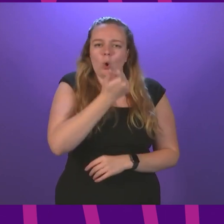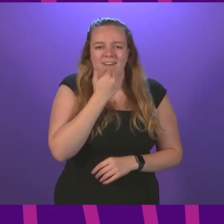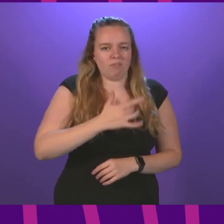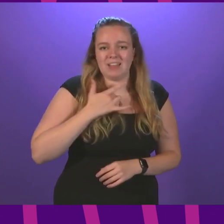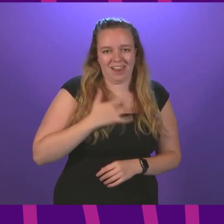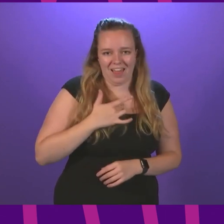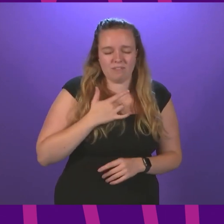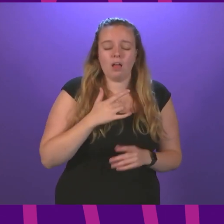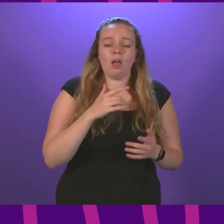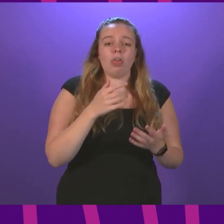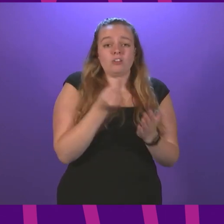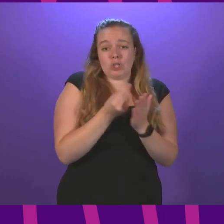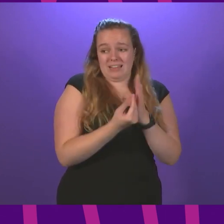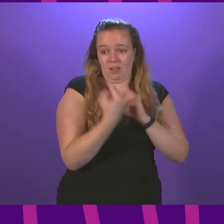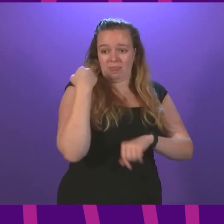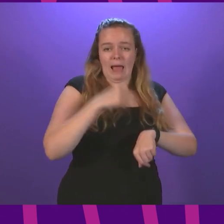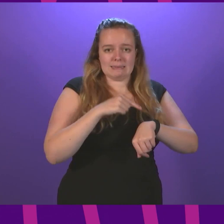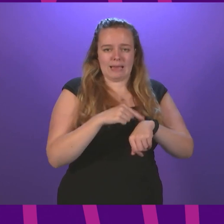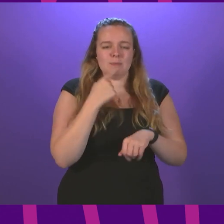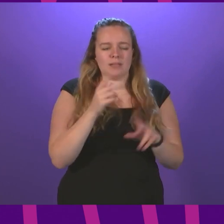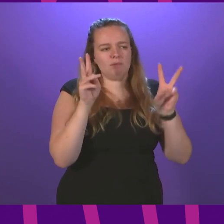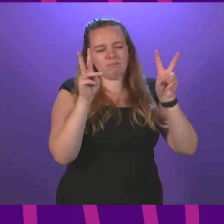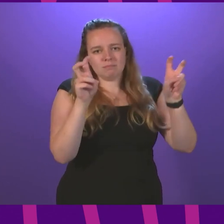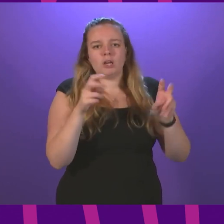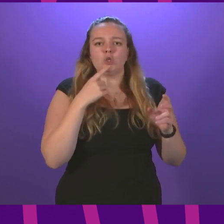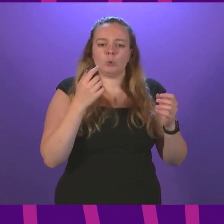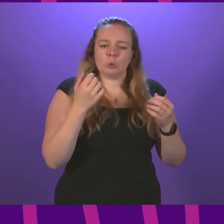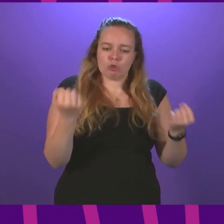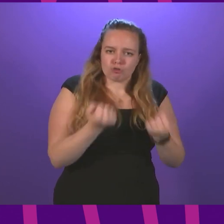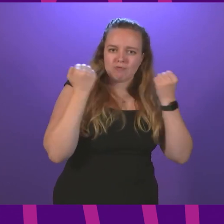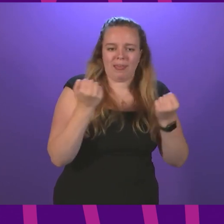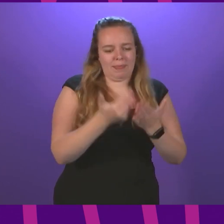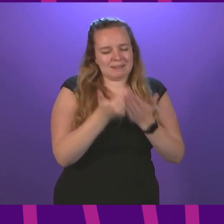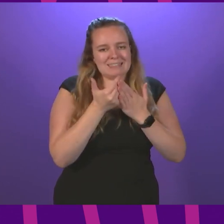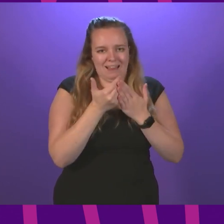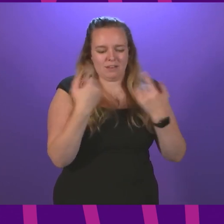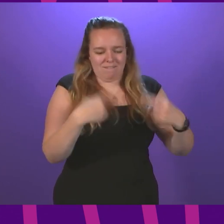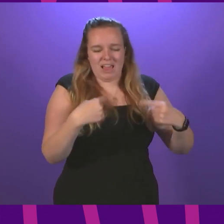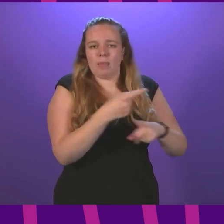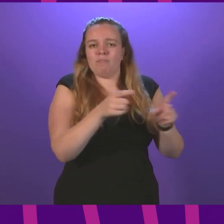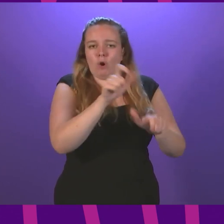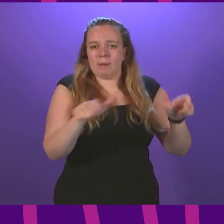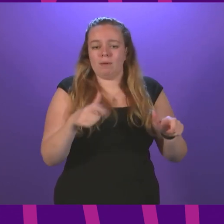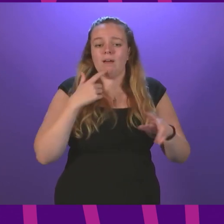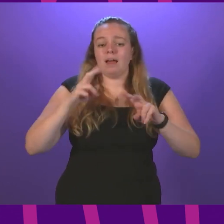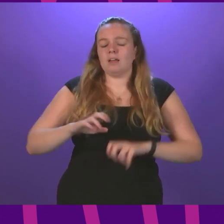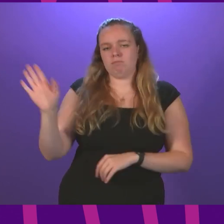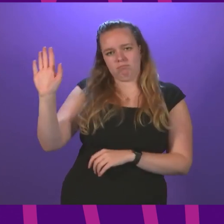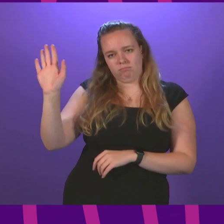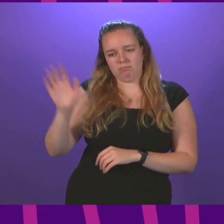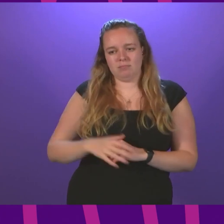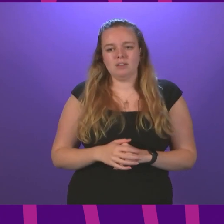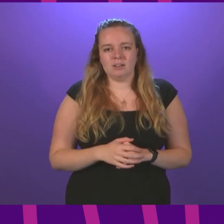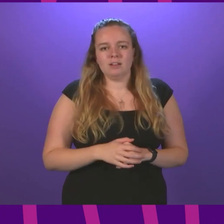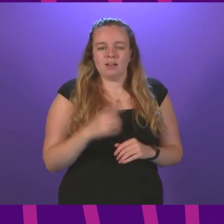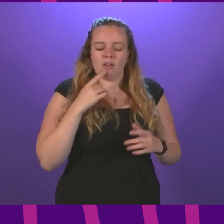live on. The Chancellor at the time said it was, I quote, to strengthen the safety net available to people. Analysis, not just now, analysis